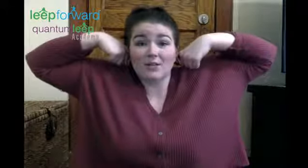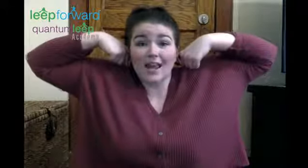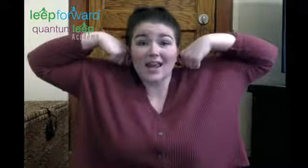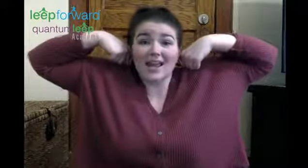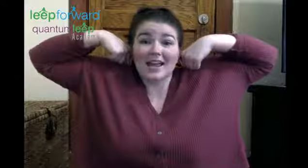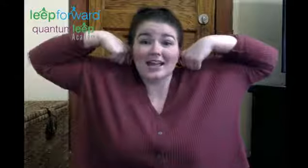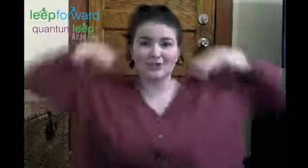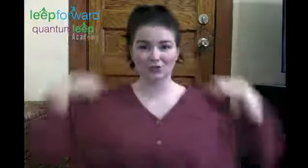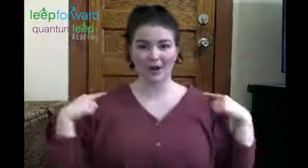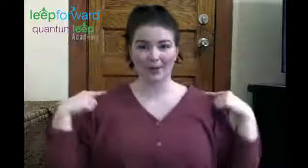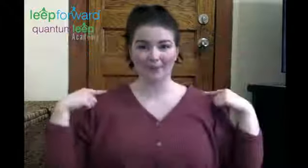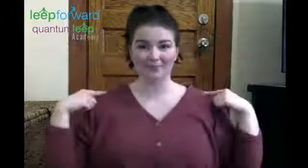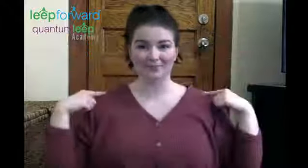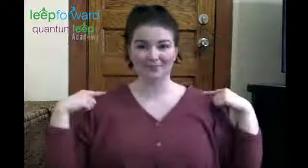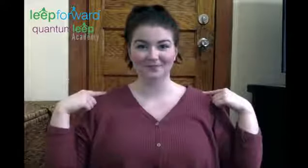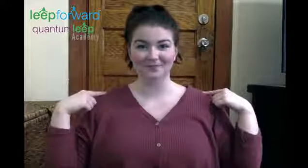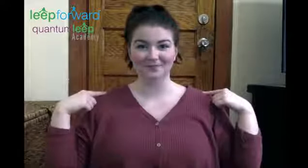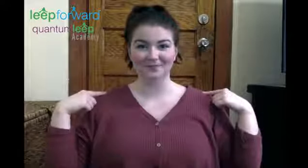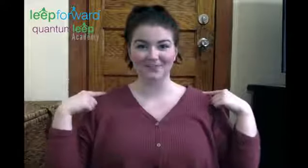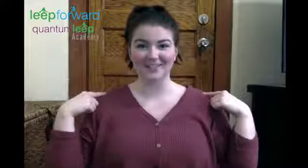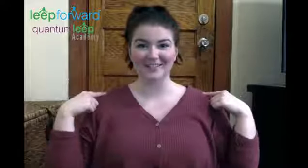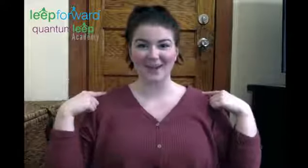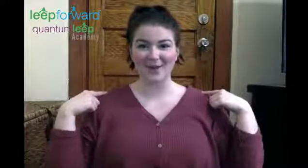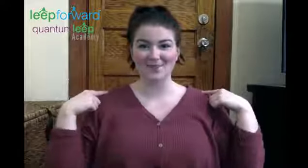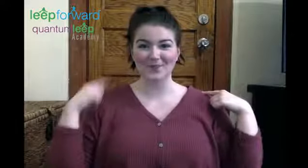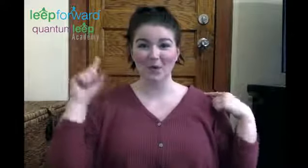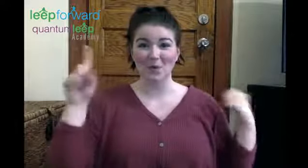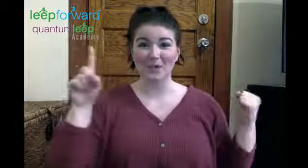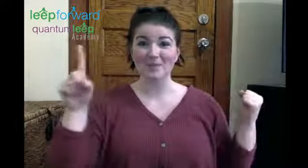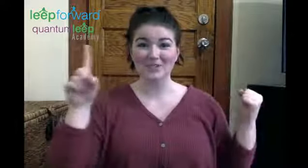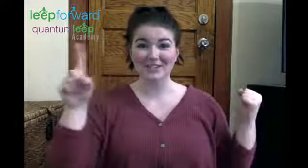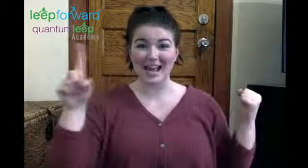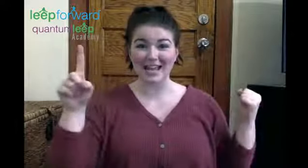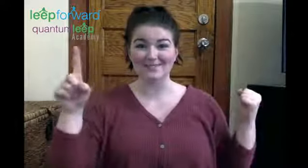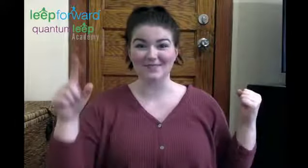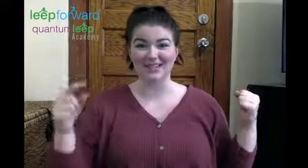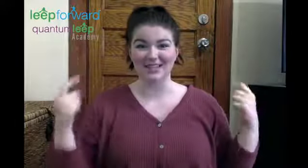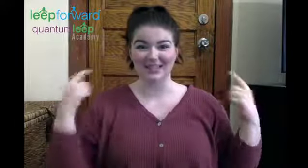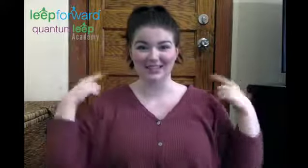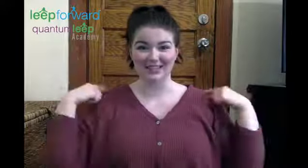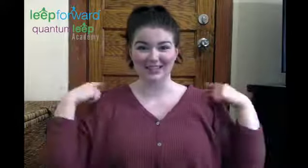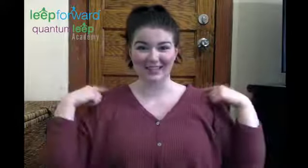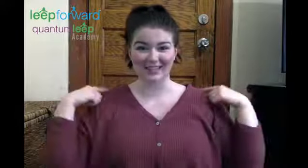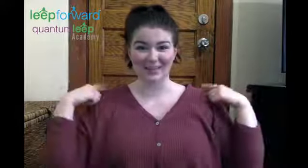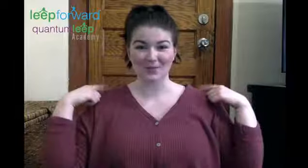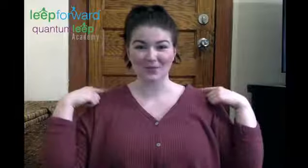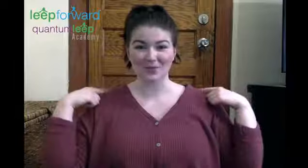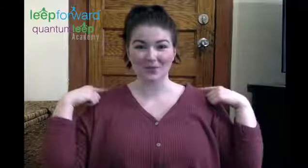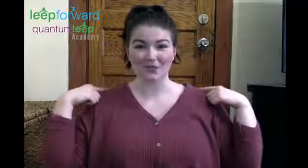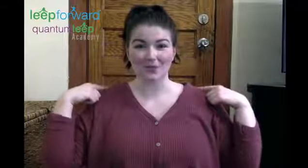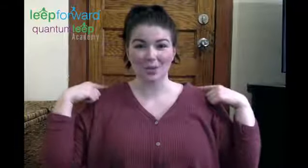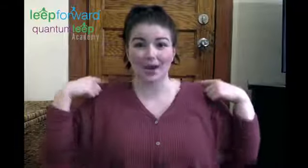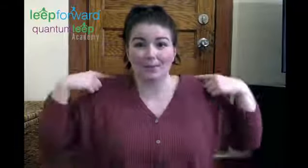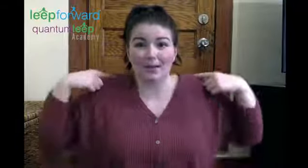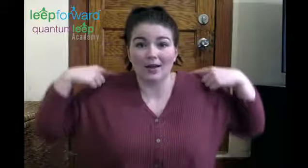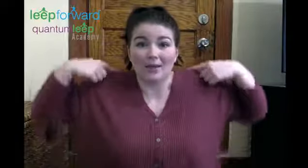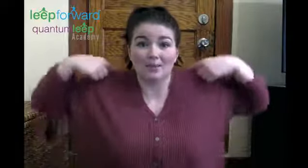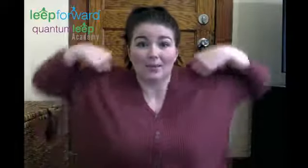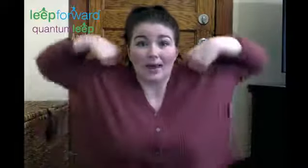and drop them. Great job. One more time. We're going to take the tops of our shoulders and go up, up, up,